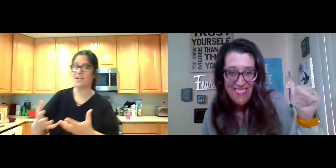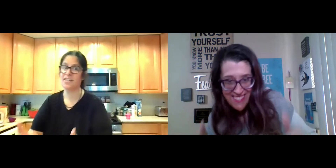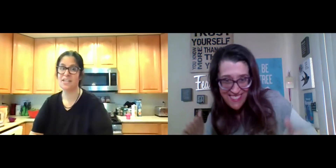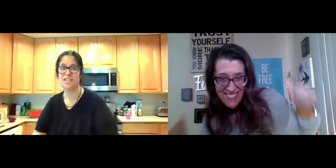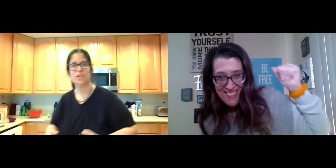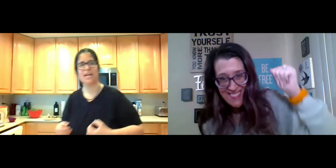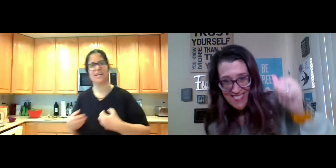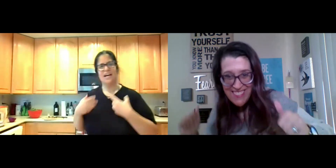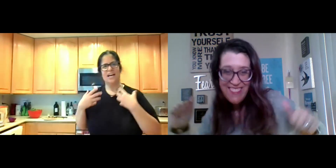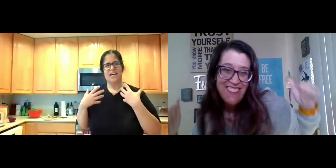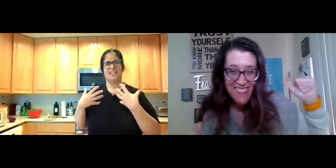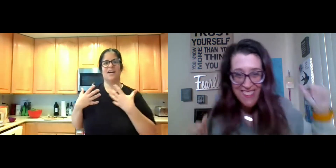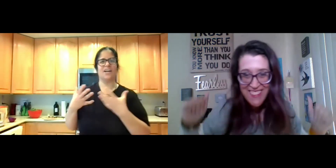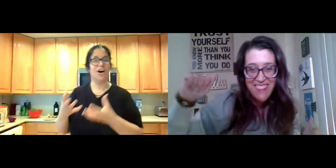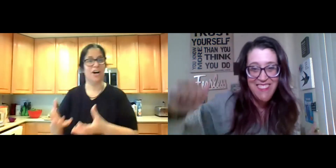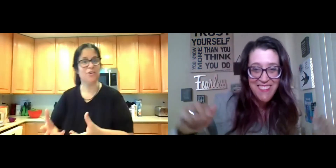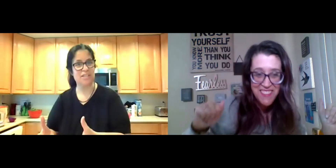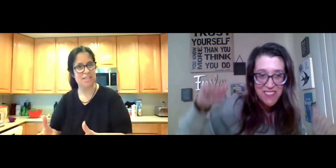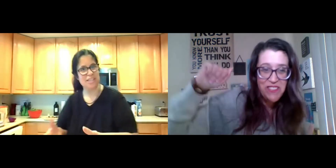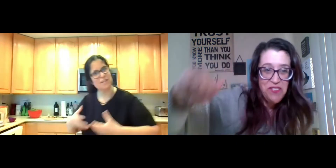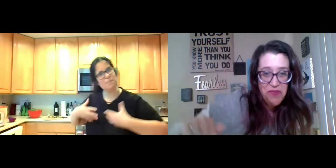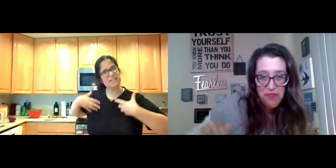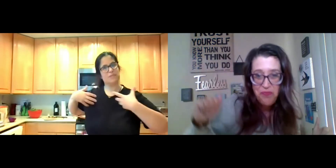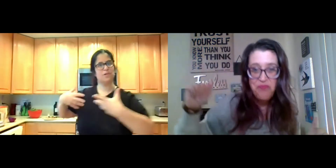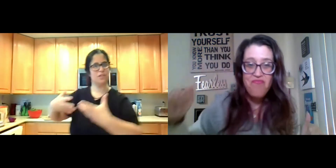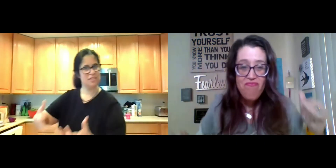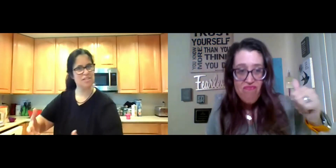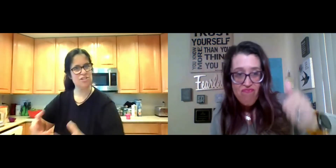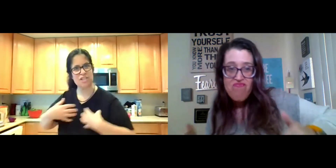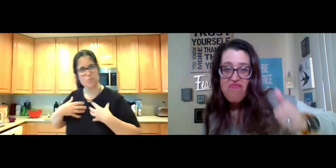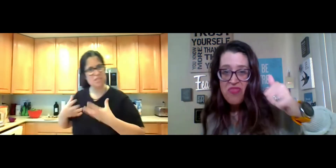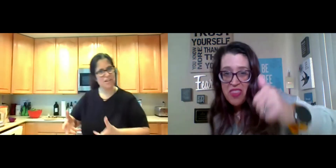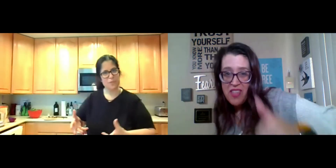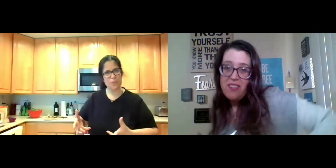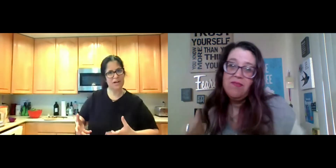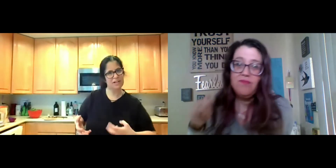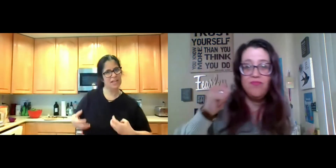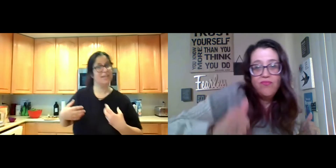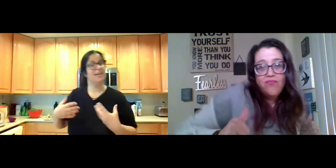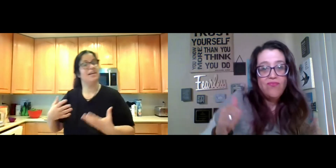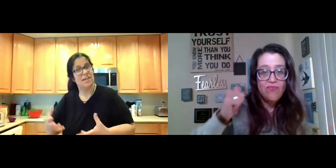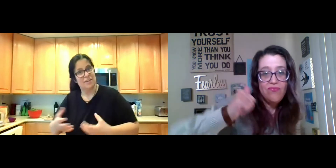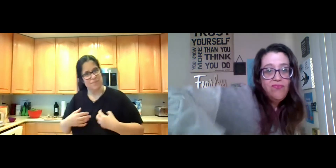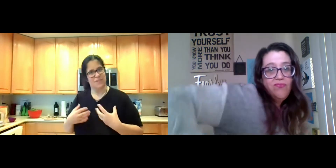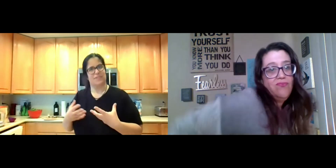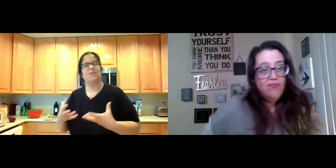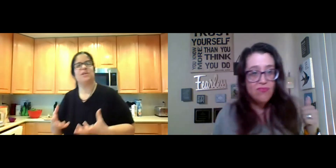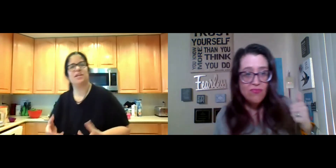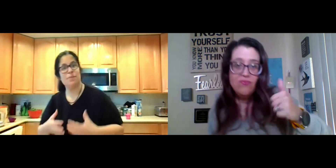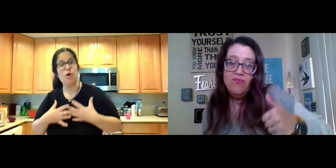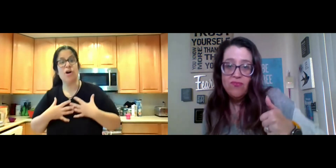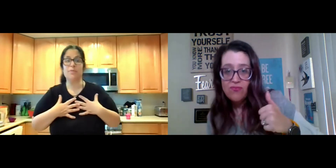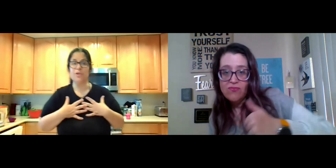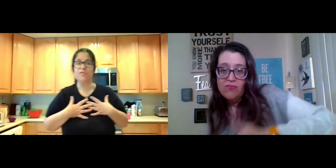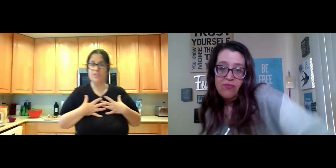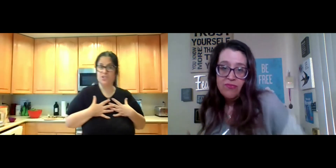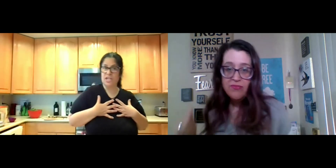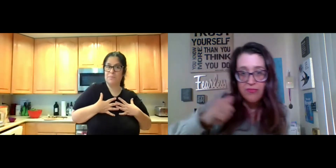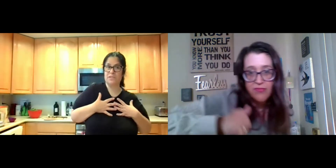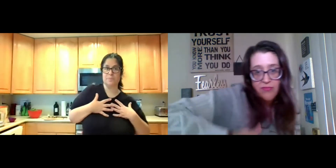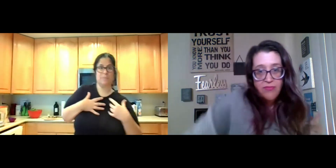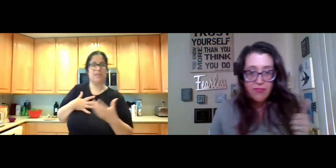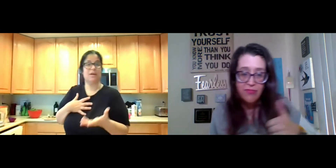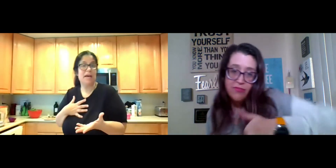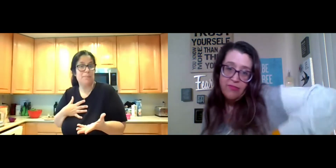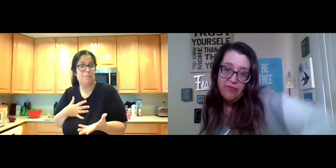Yeah, like our kids were like, not honoring that they can make some good decisions because we taught them well. Like, then we can or we feel